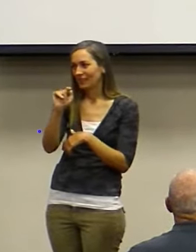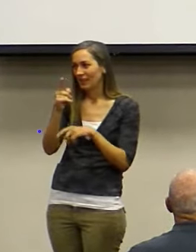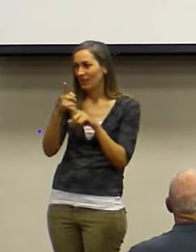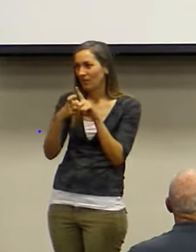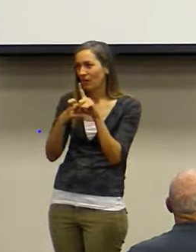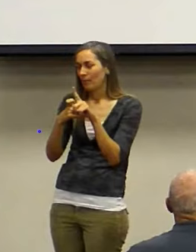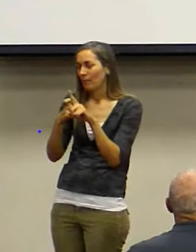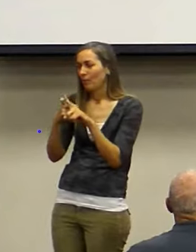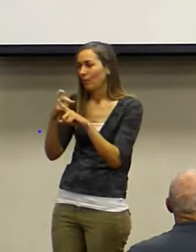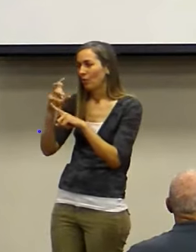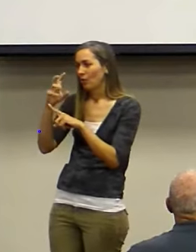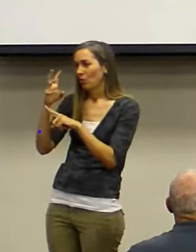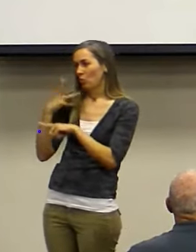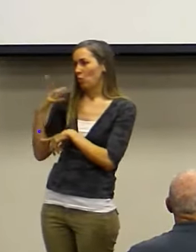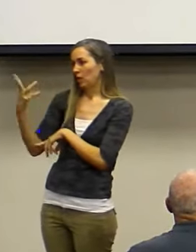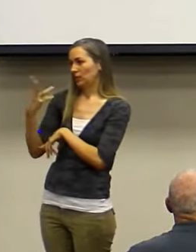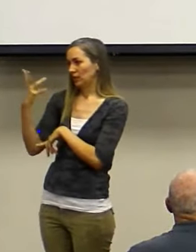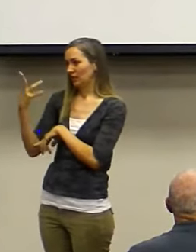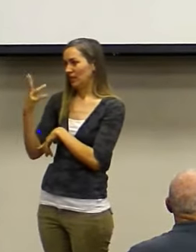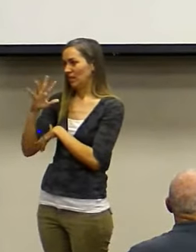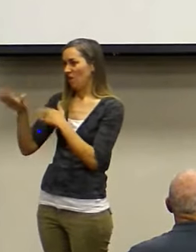family in a suburban.